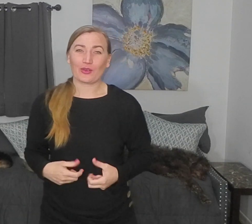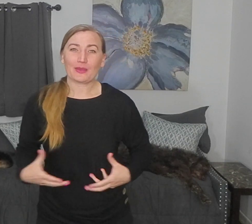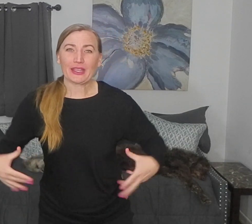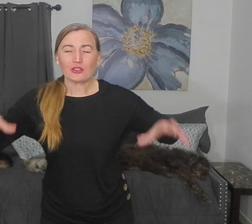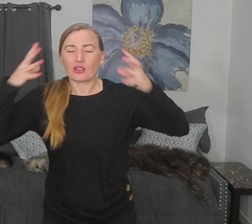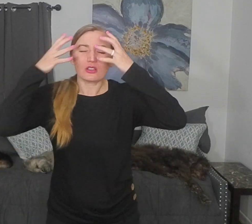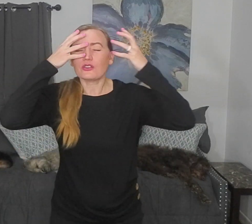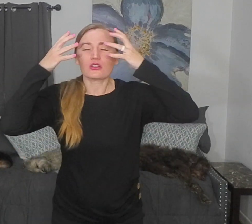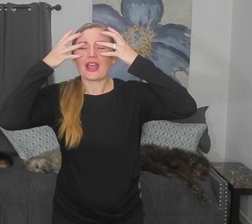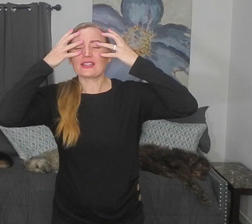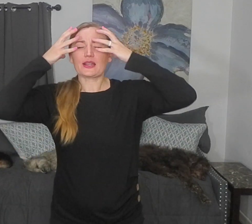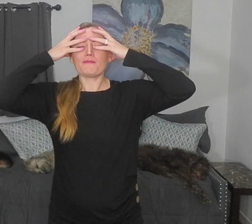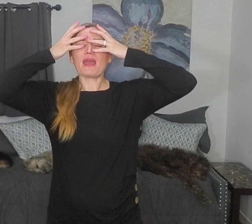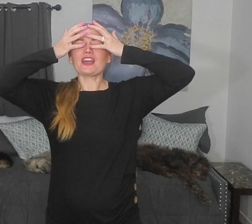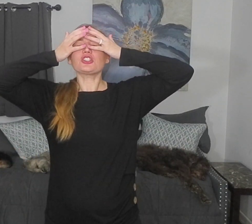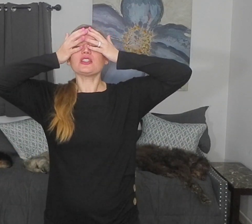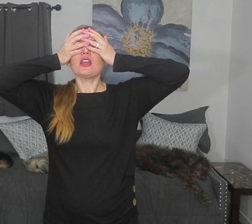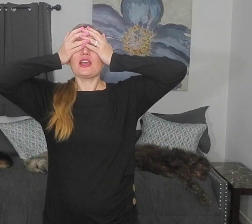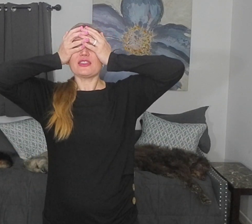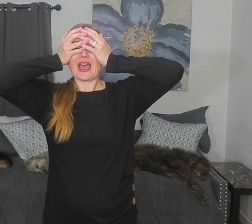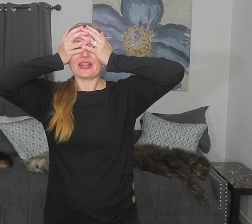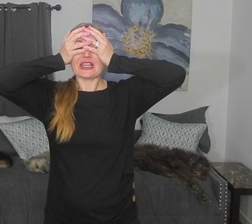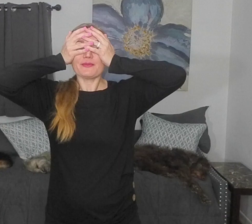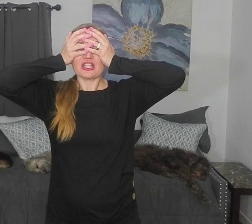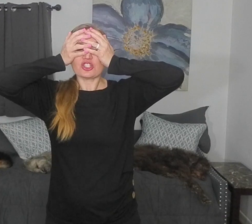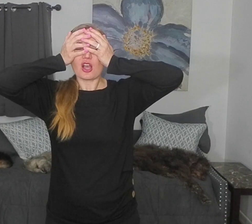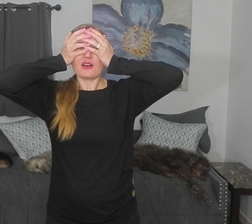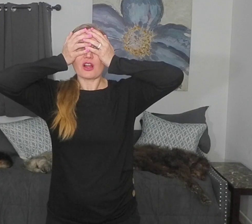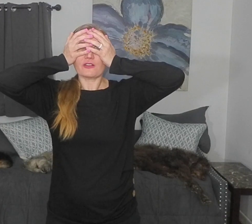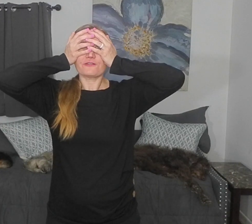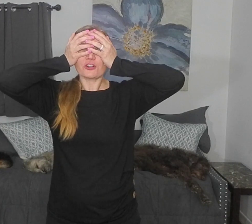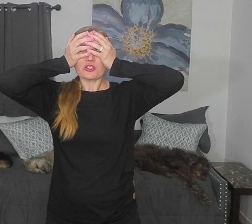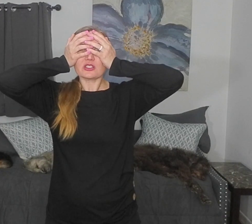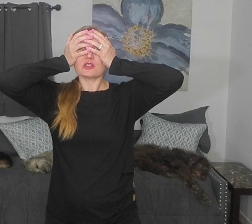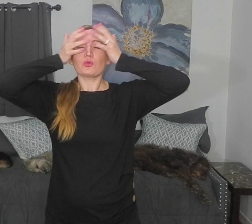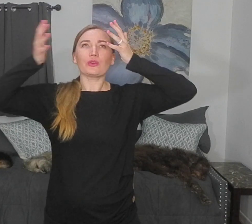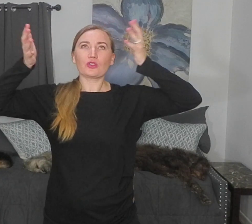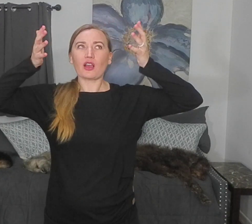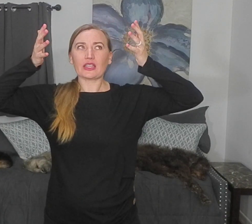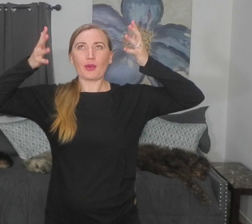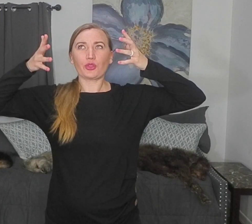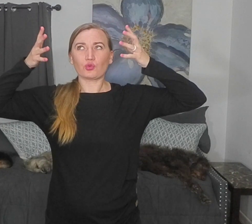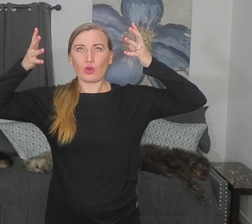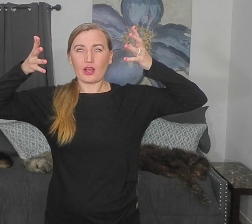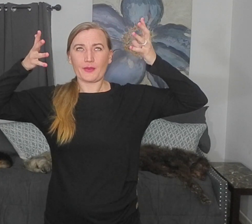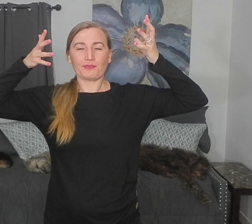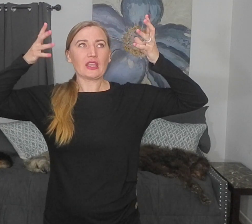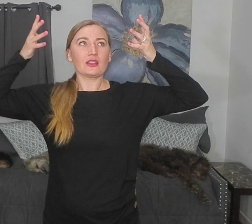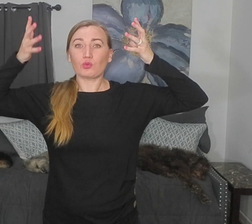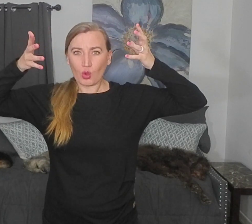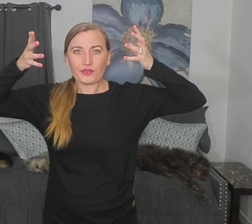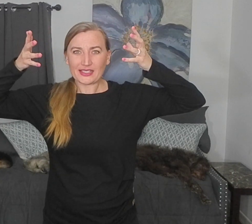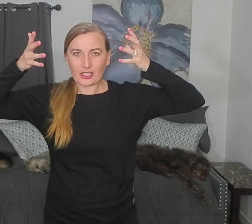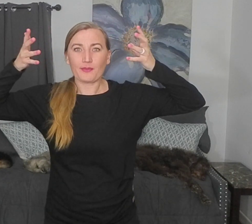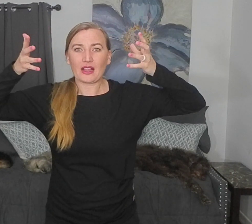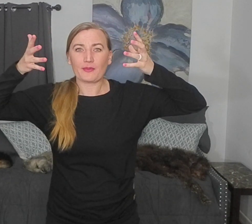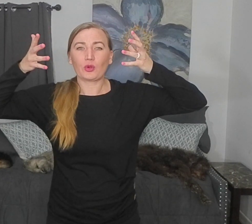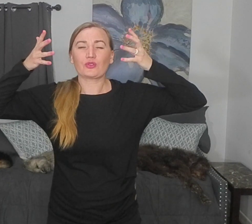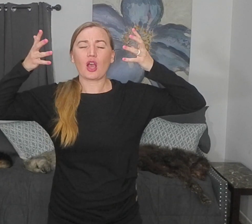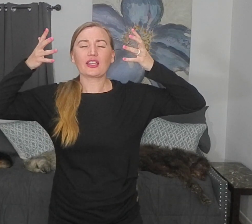with me. You can close your eyes and imagine that image of our first, when we were talking about the role of the cerebellum, we were talking